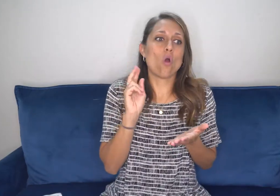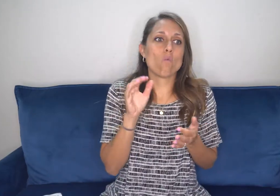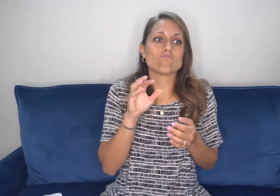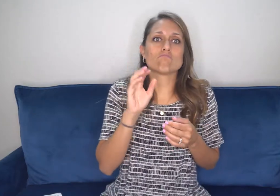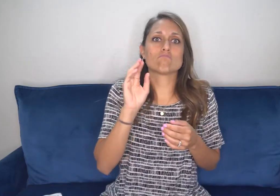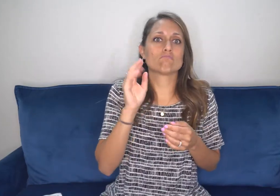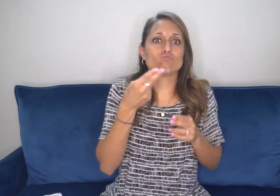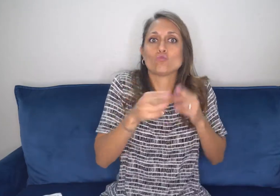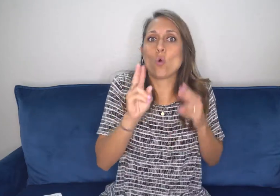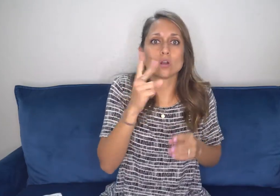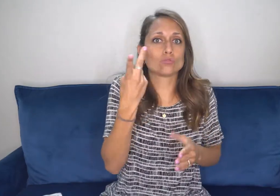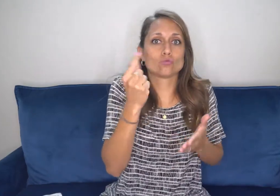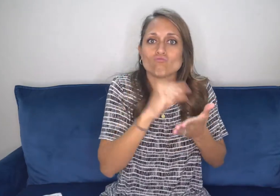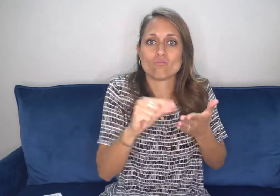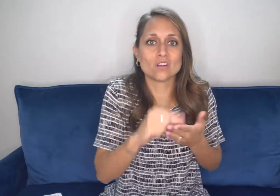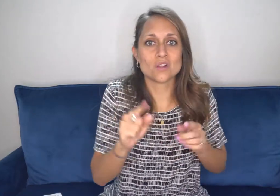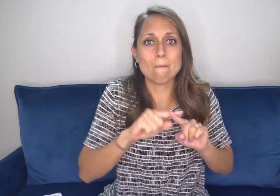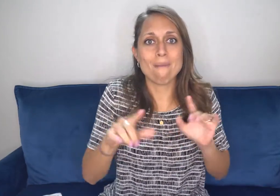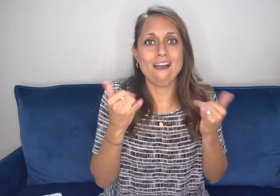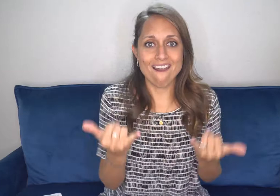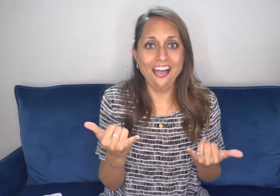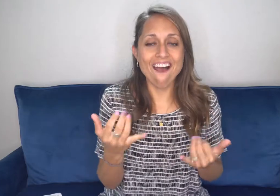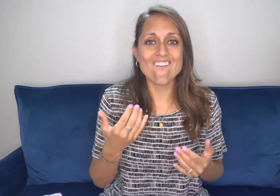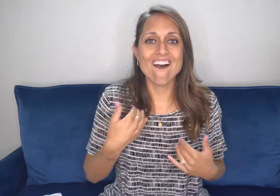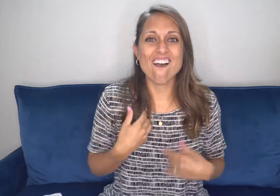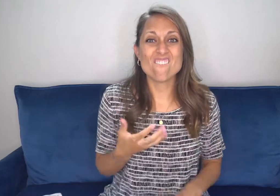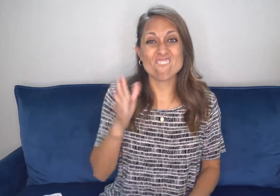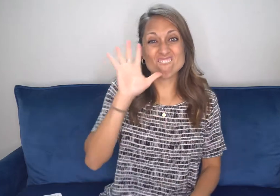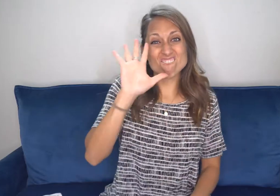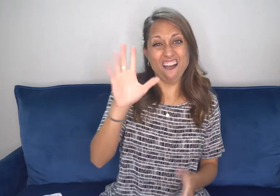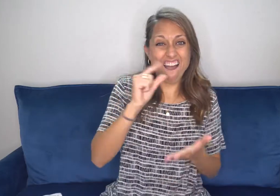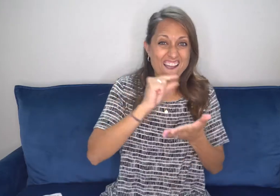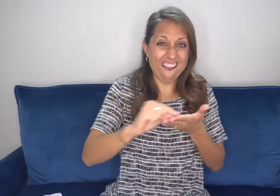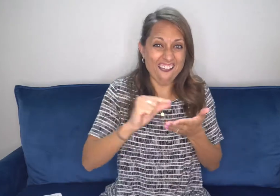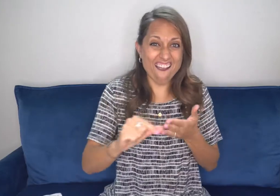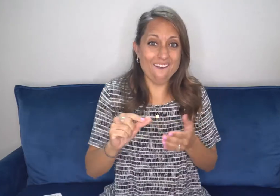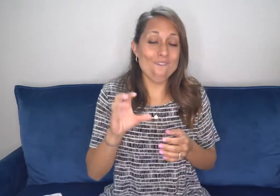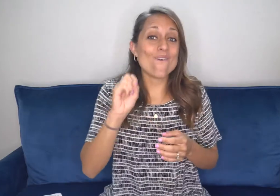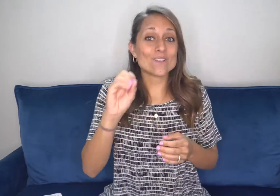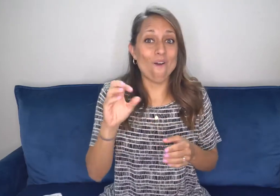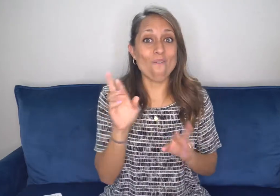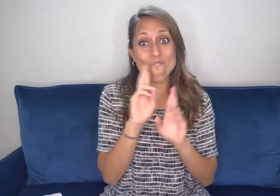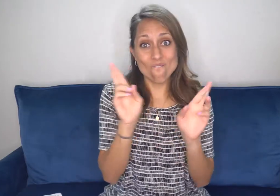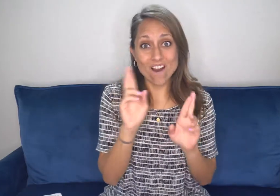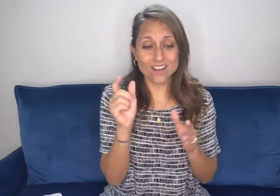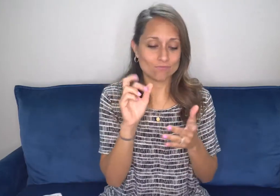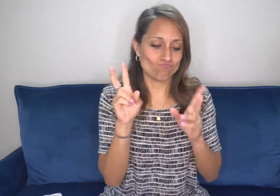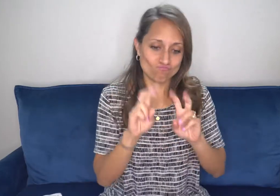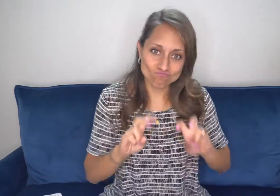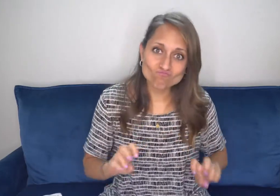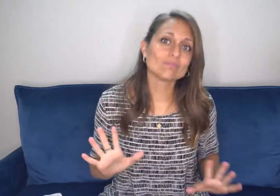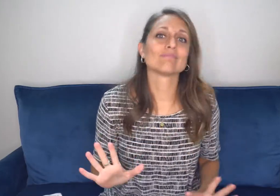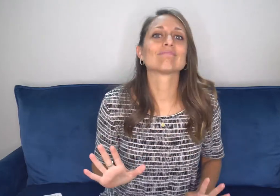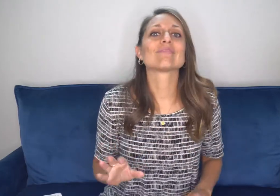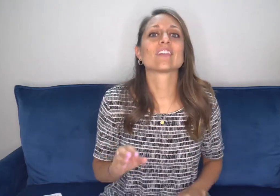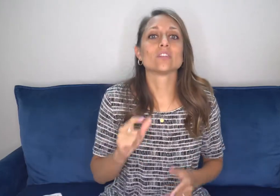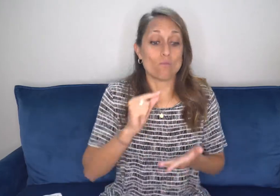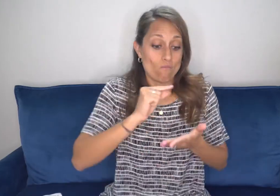So last episode, you know, we had only dived into two verses and now we have five to go into. So I hope you guys are